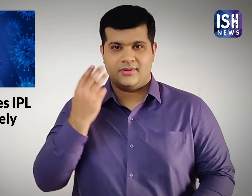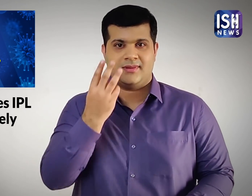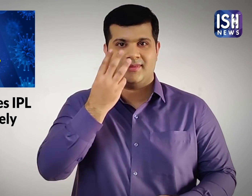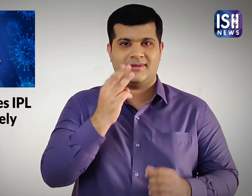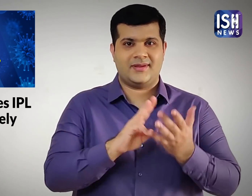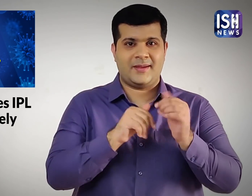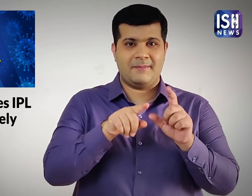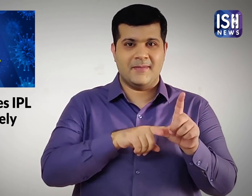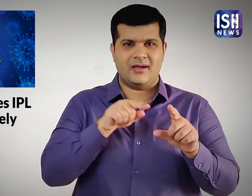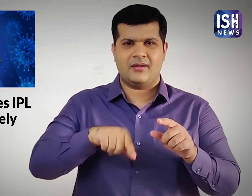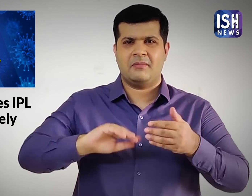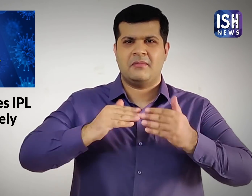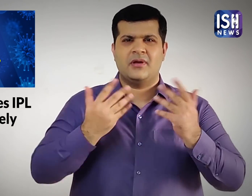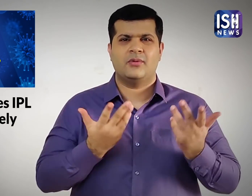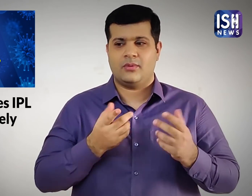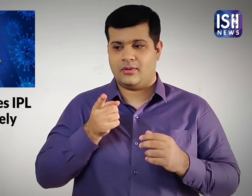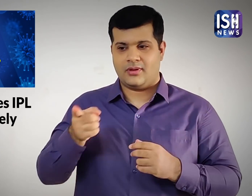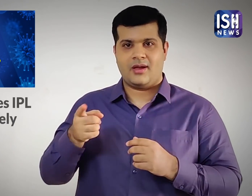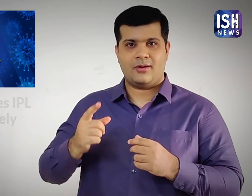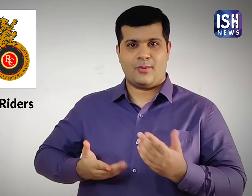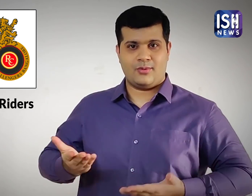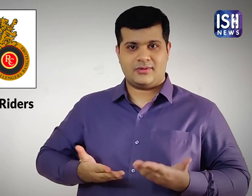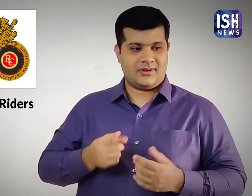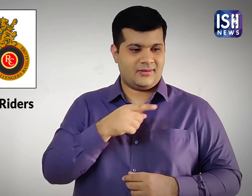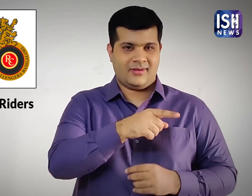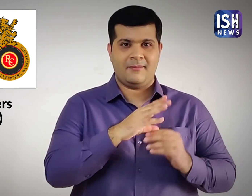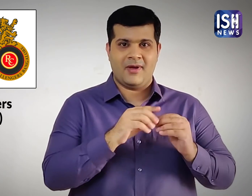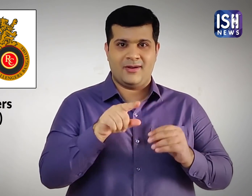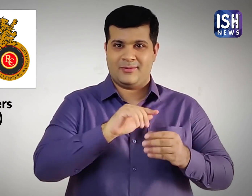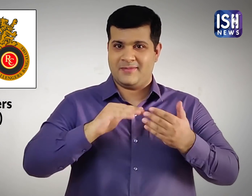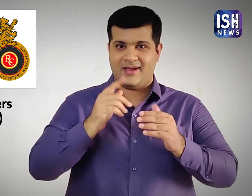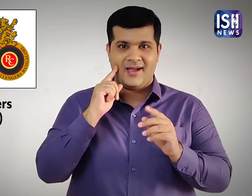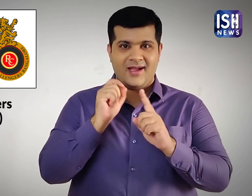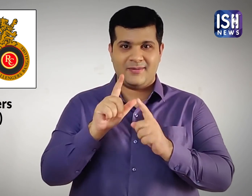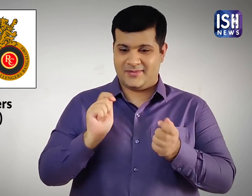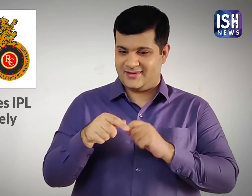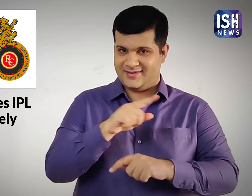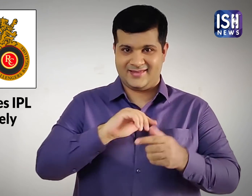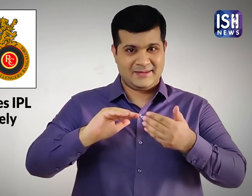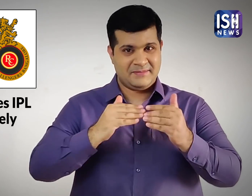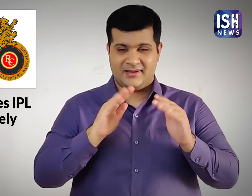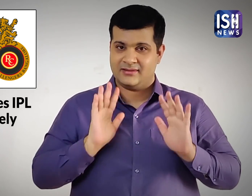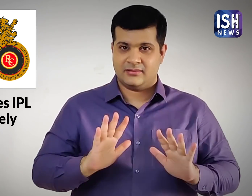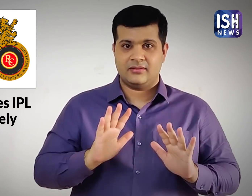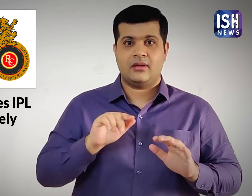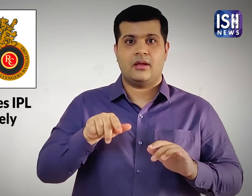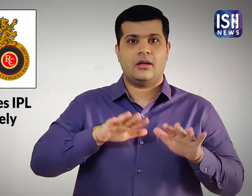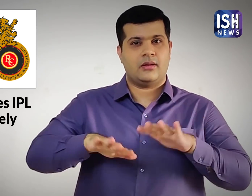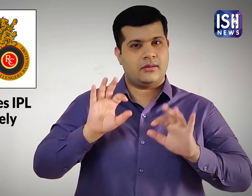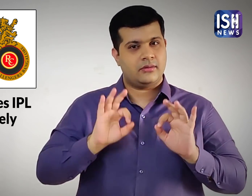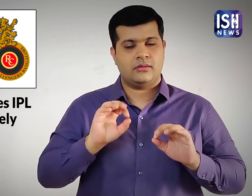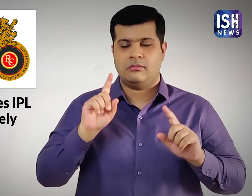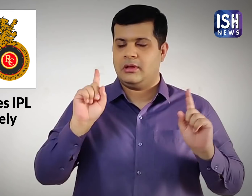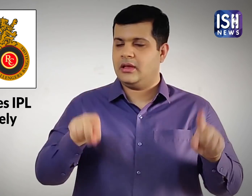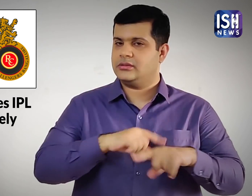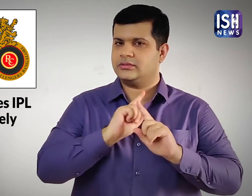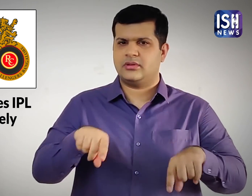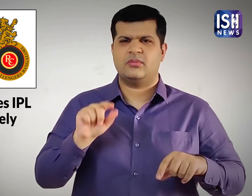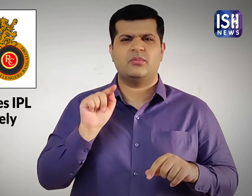Kolkata Knight Riders and Royal Challenger's Bangalore match that was scheduled on 3rd May was cancelled.